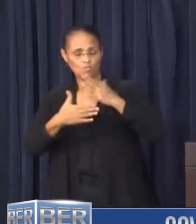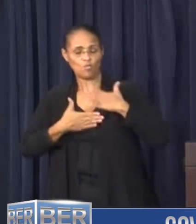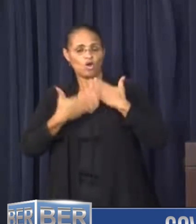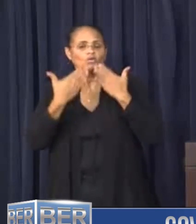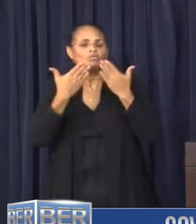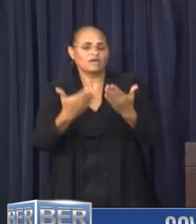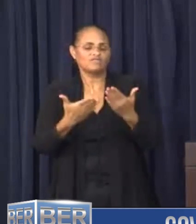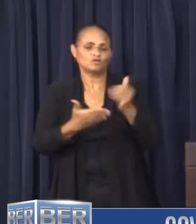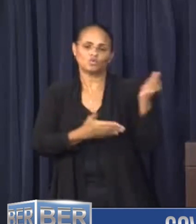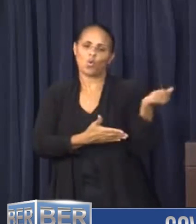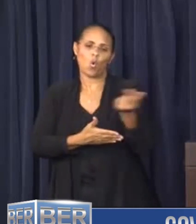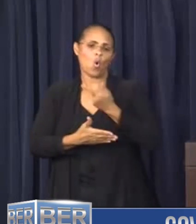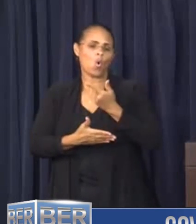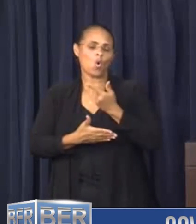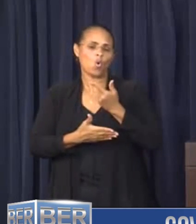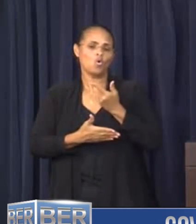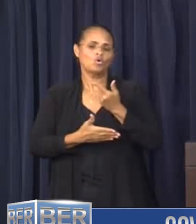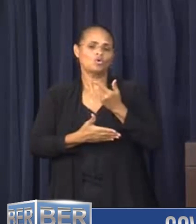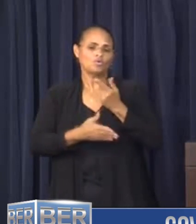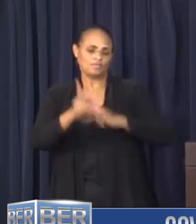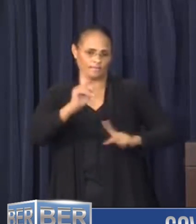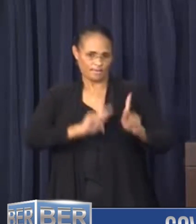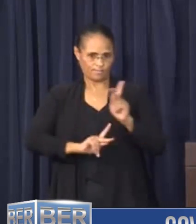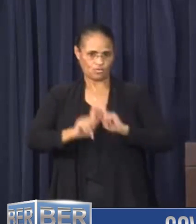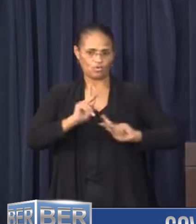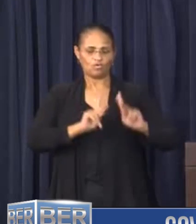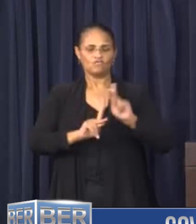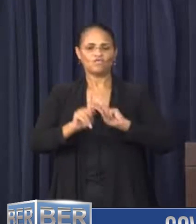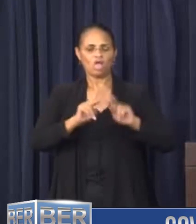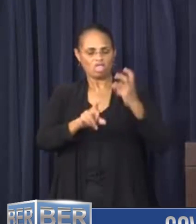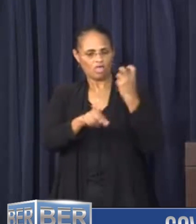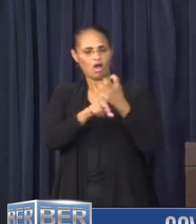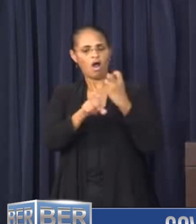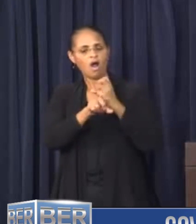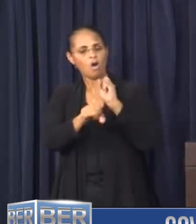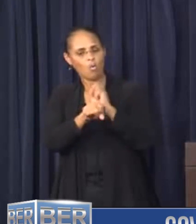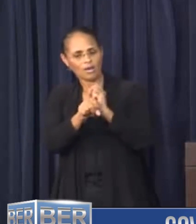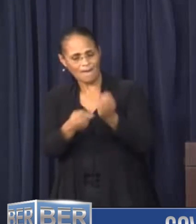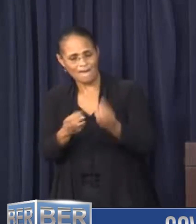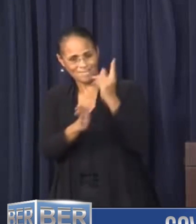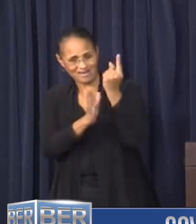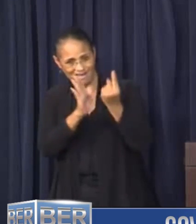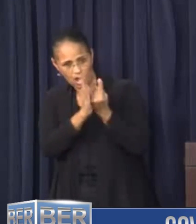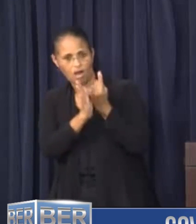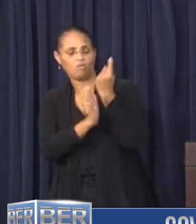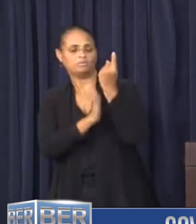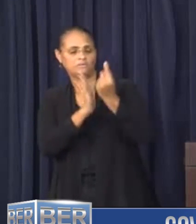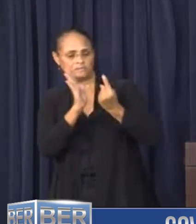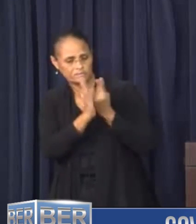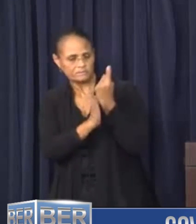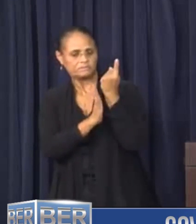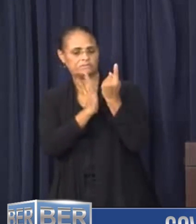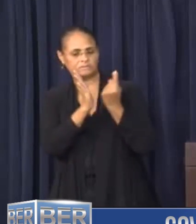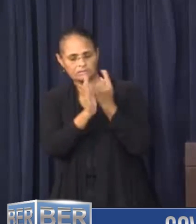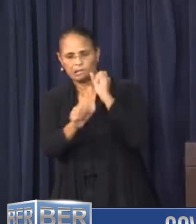to you and to all of the aforementioned organizations for their hard work and for the many hours that have been put in.